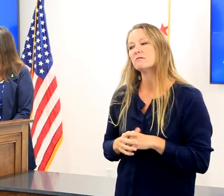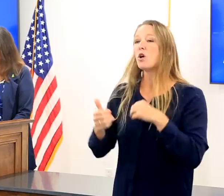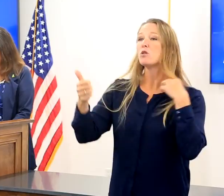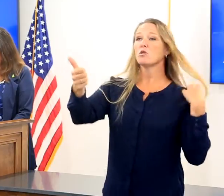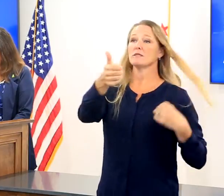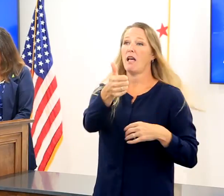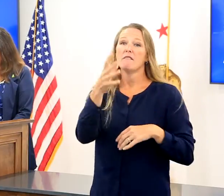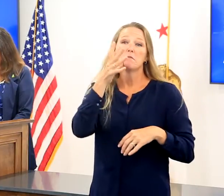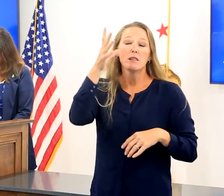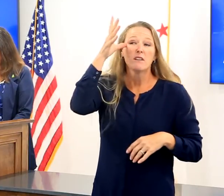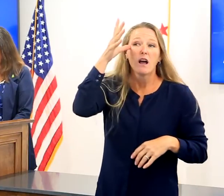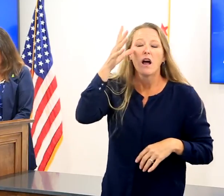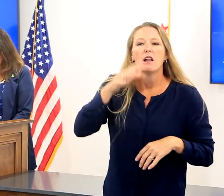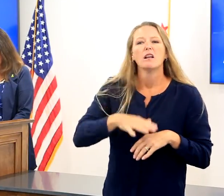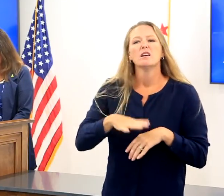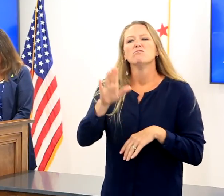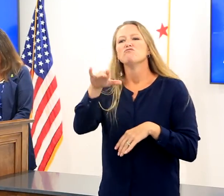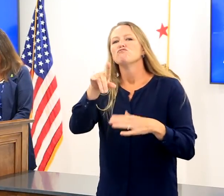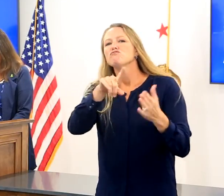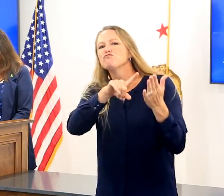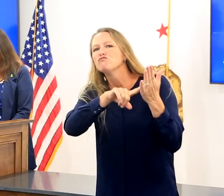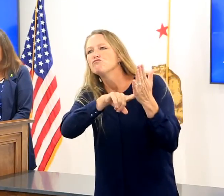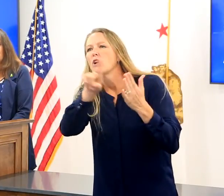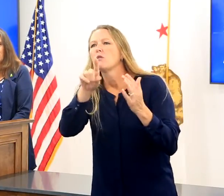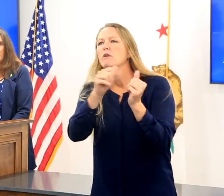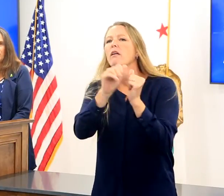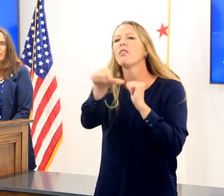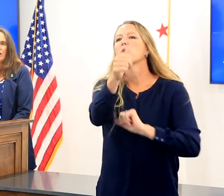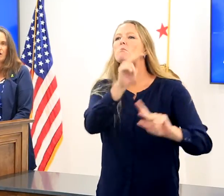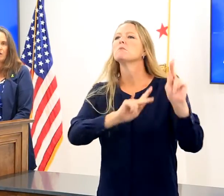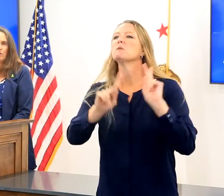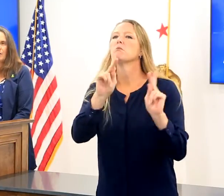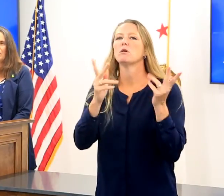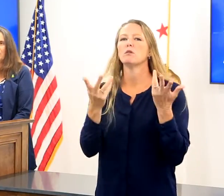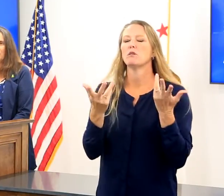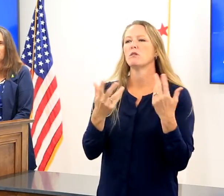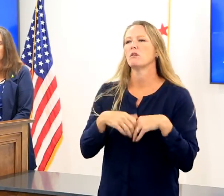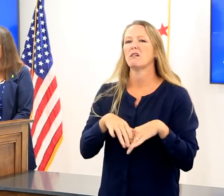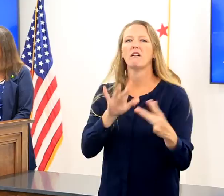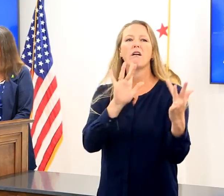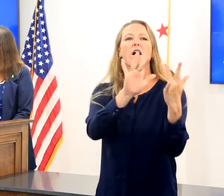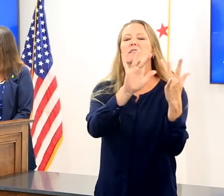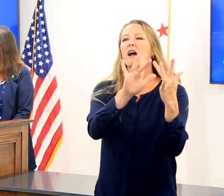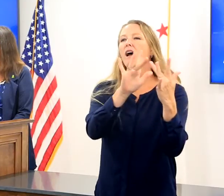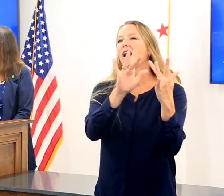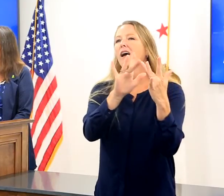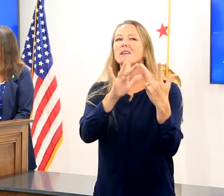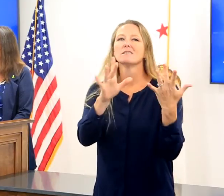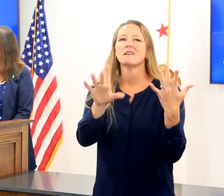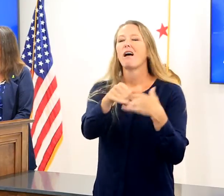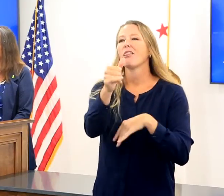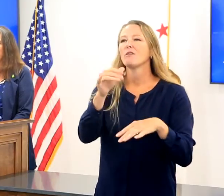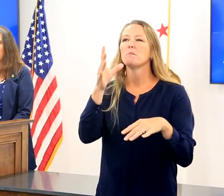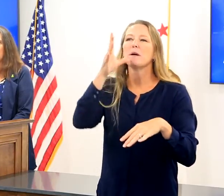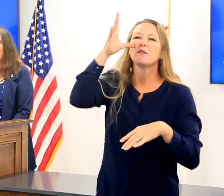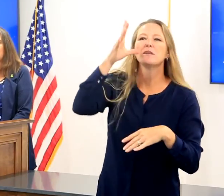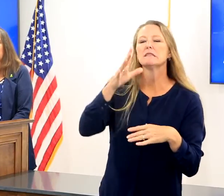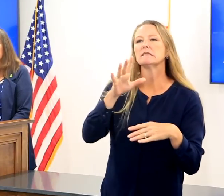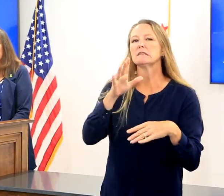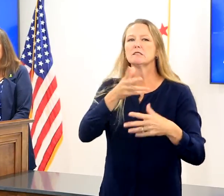in with friendly phone calls, video chats, emails. Drop a greeting card or a message to a friend you know who may be struggling